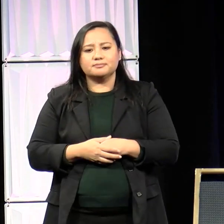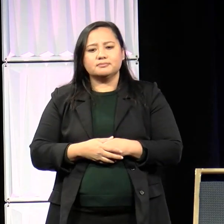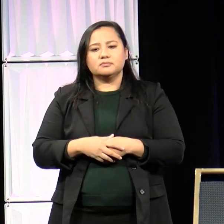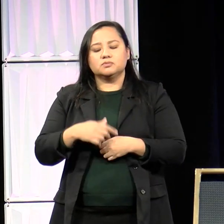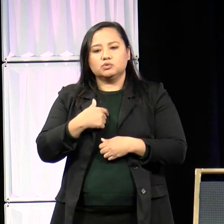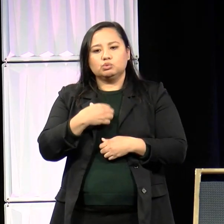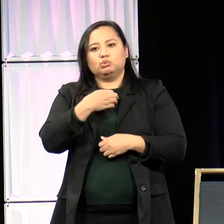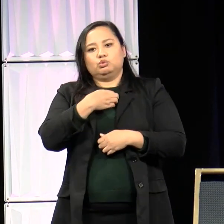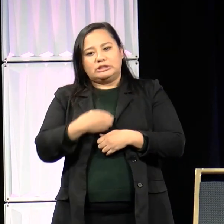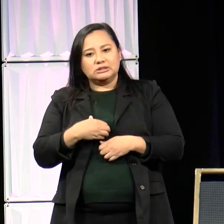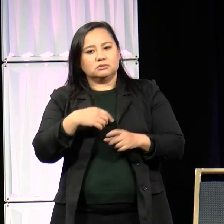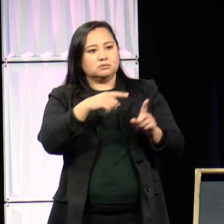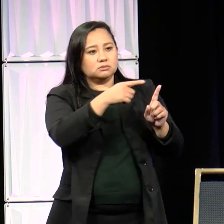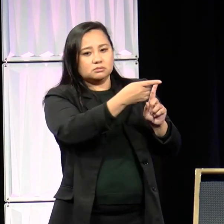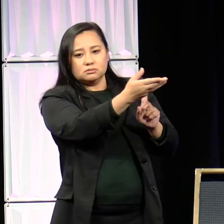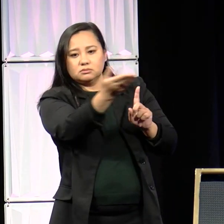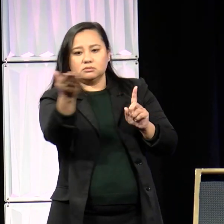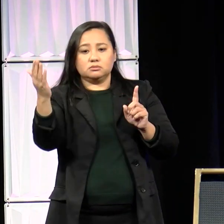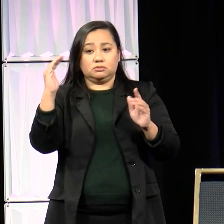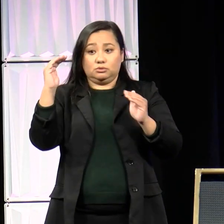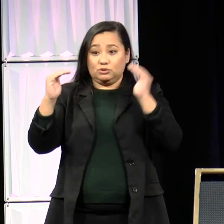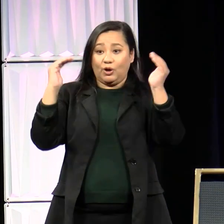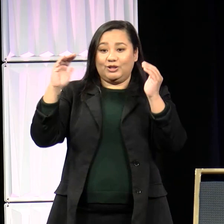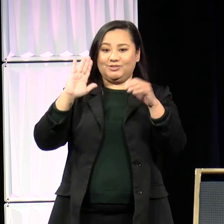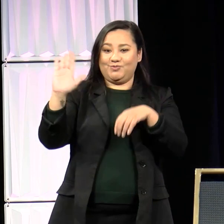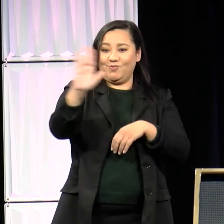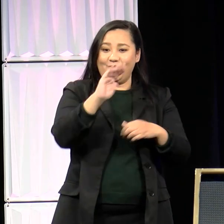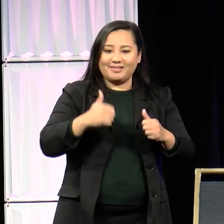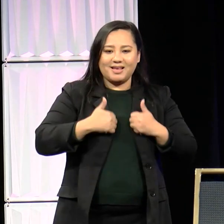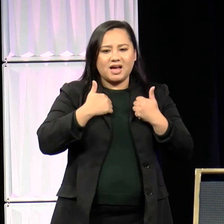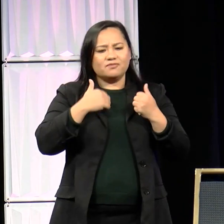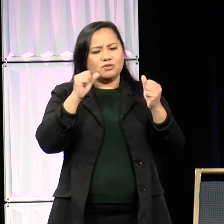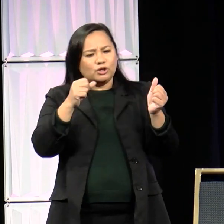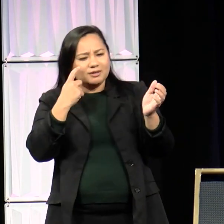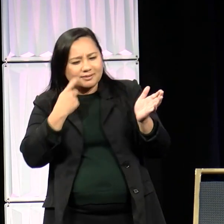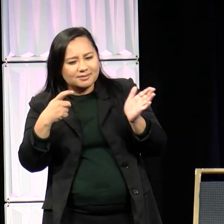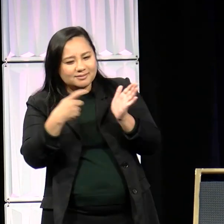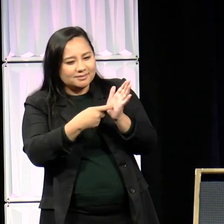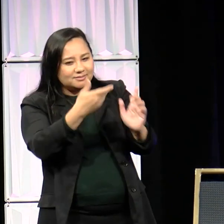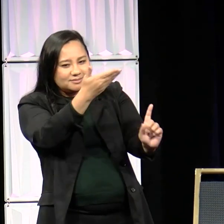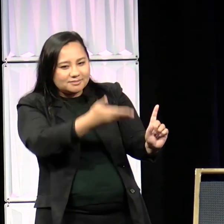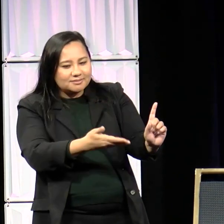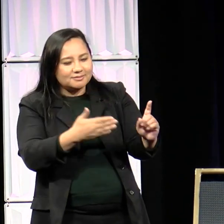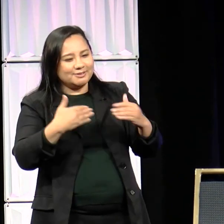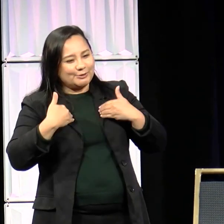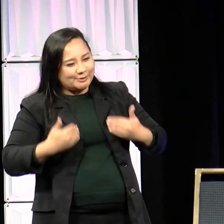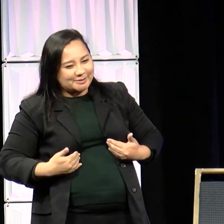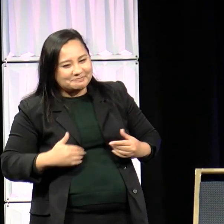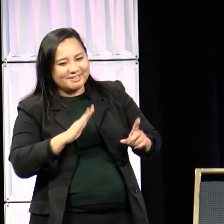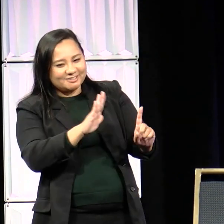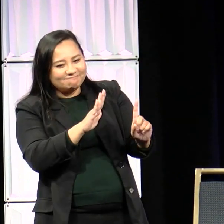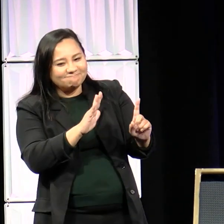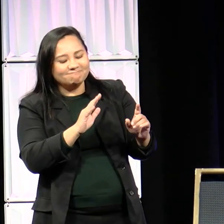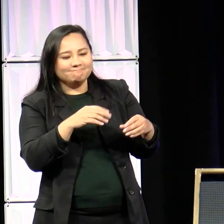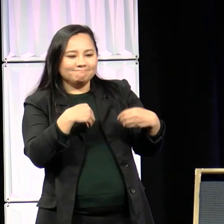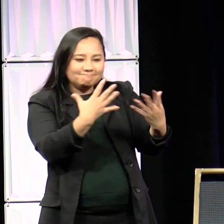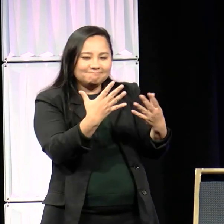were able to acknowledge your humanity and create safe environments that affirmed your voice.